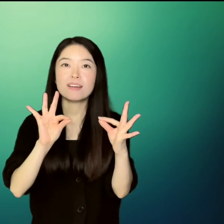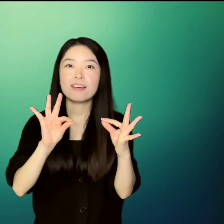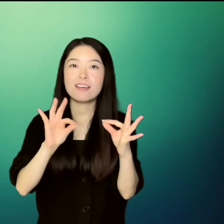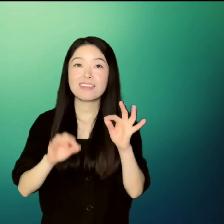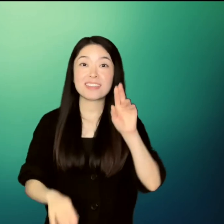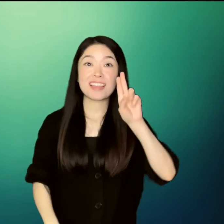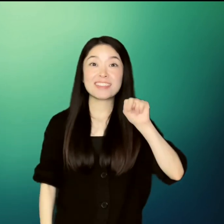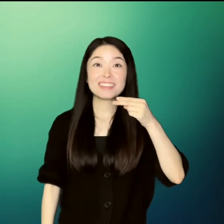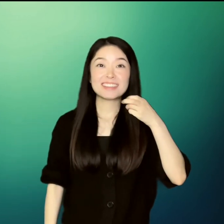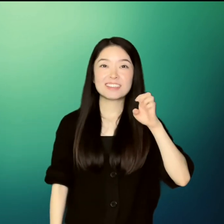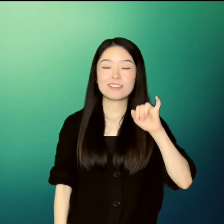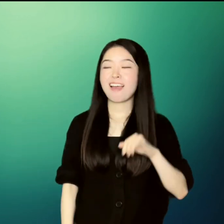Un He smile.